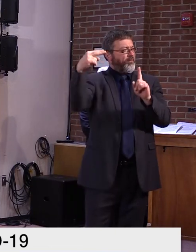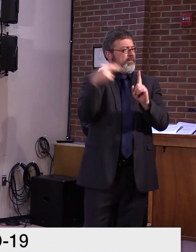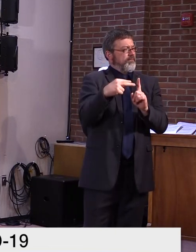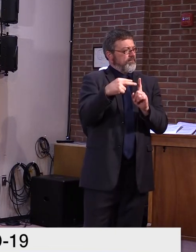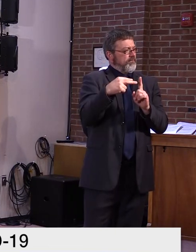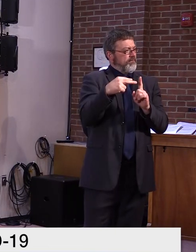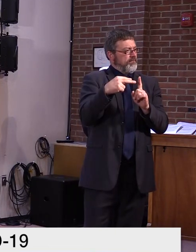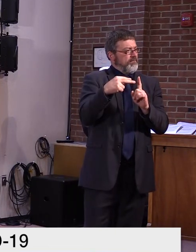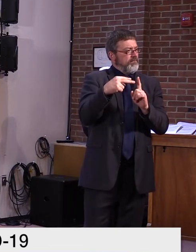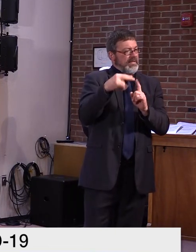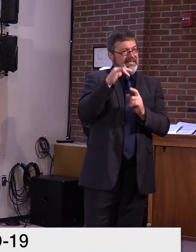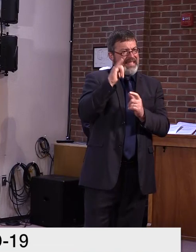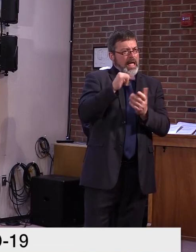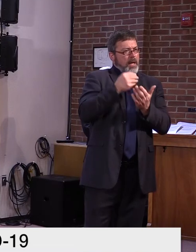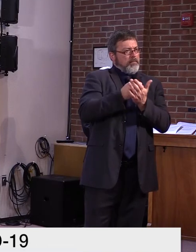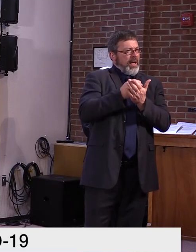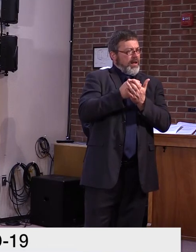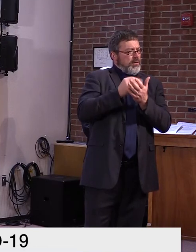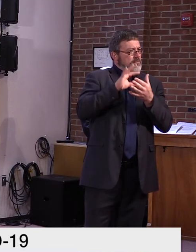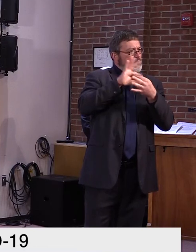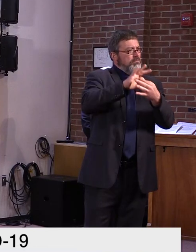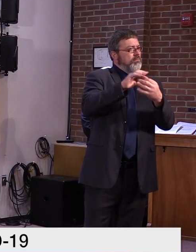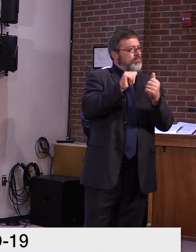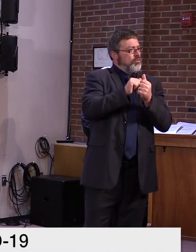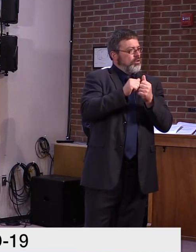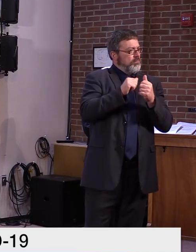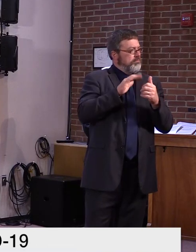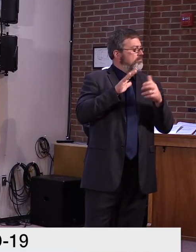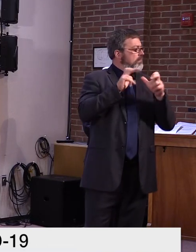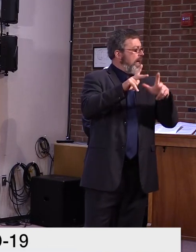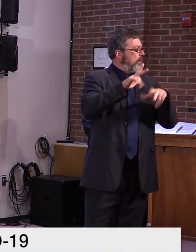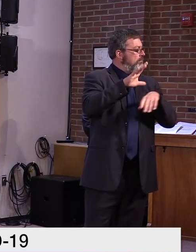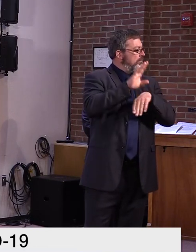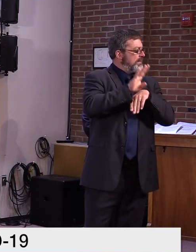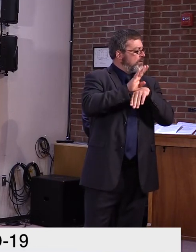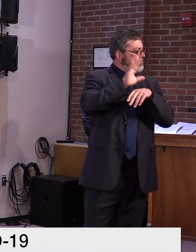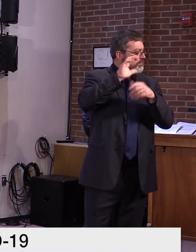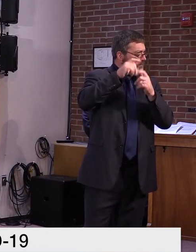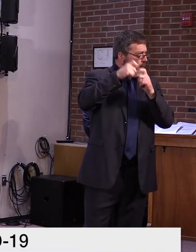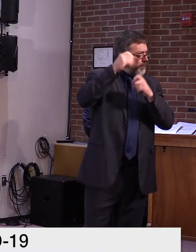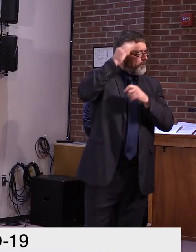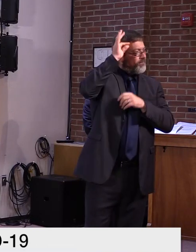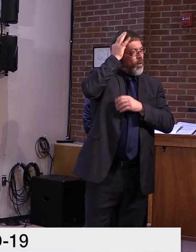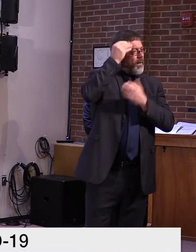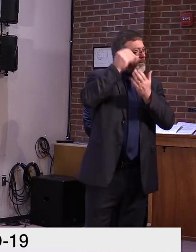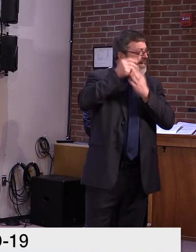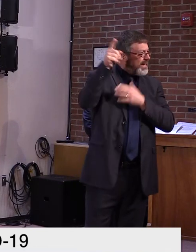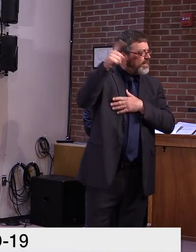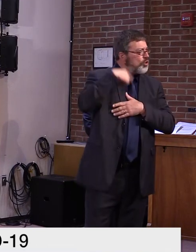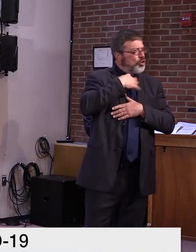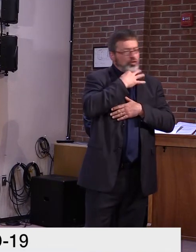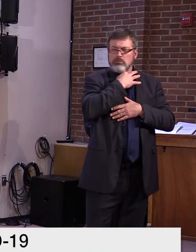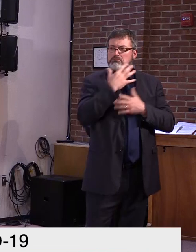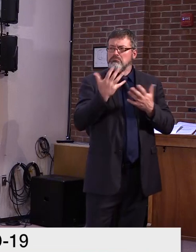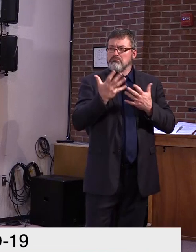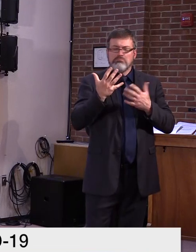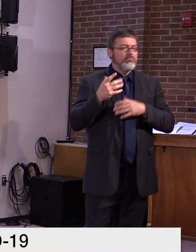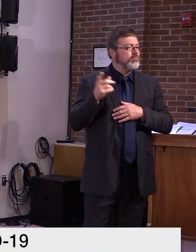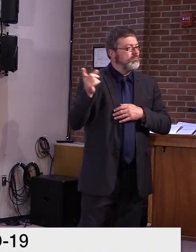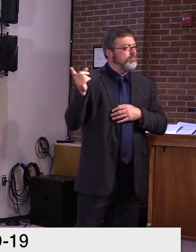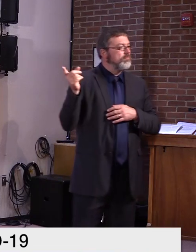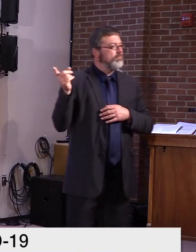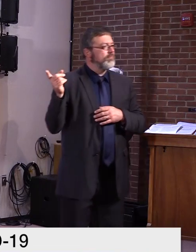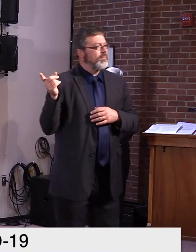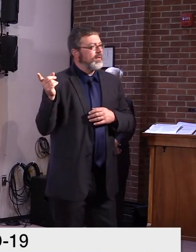Yeah, in terms of the economic recovery portion of the bill, um, I believe, uh, and I can get you the, the facts, uh,